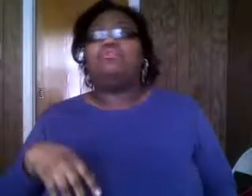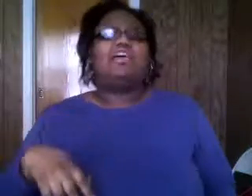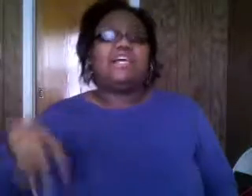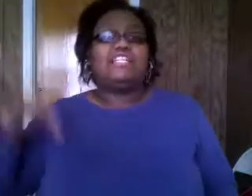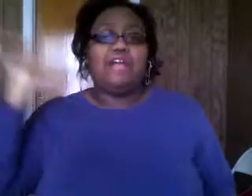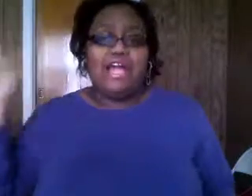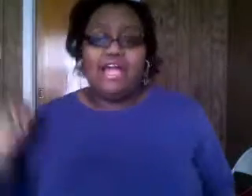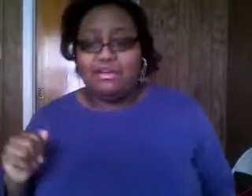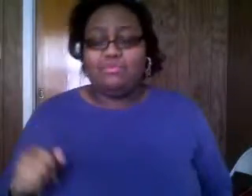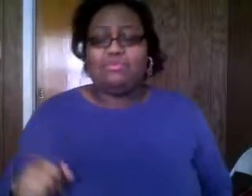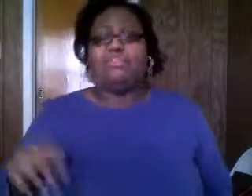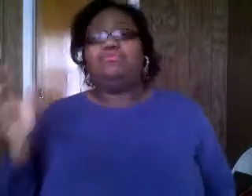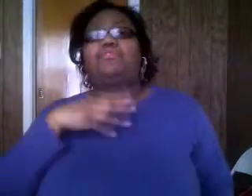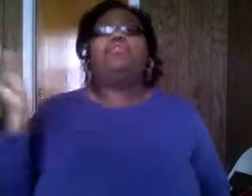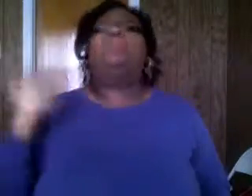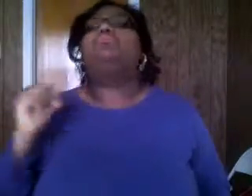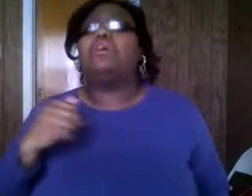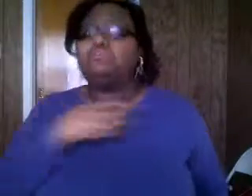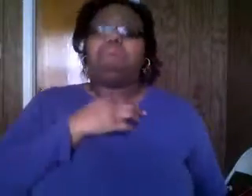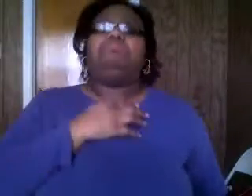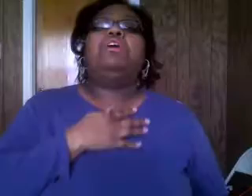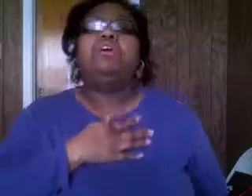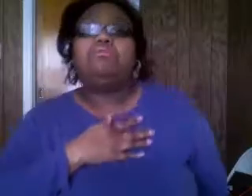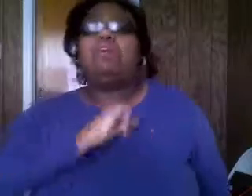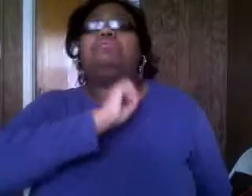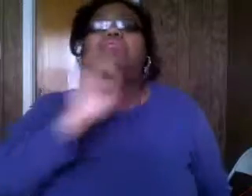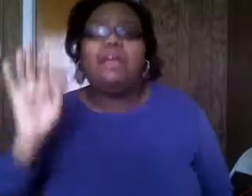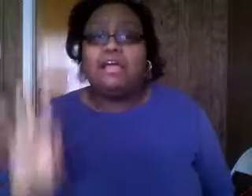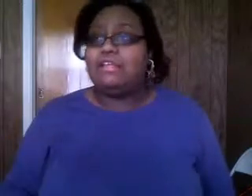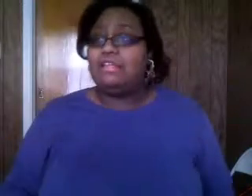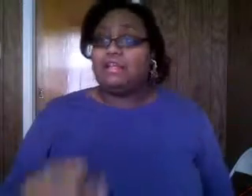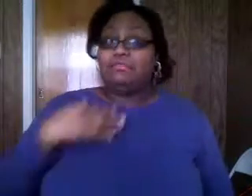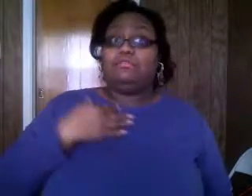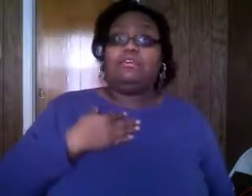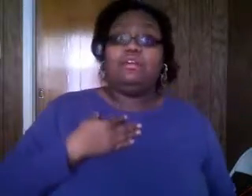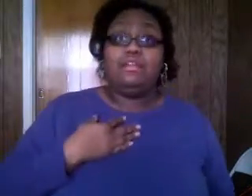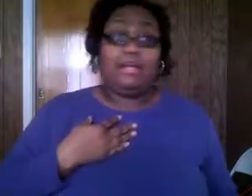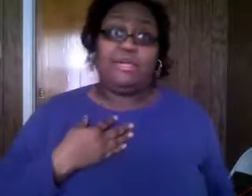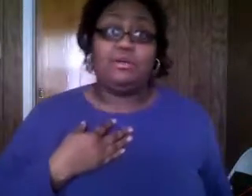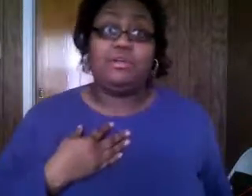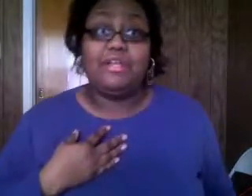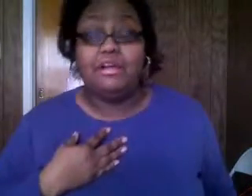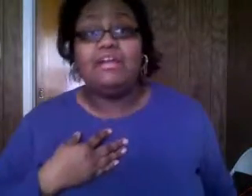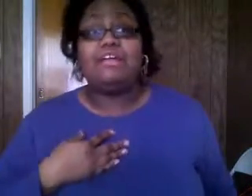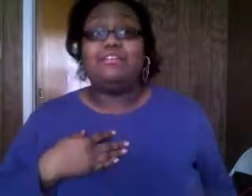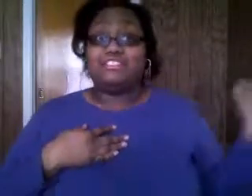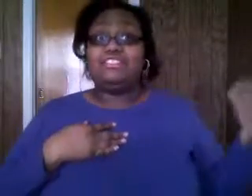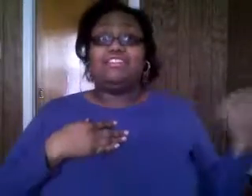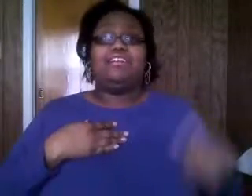got your hat hat on and you fur coat and you're like and they're like oh hey like i'm not going over there you know because she's in there